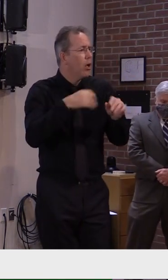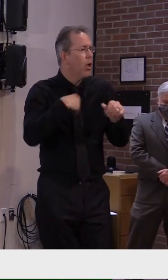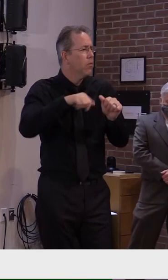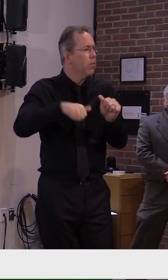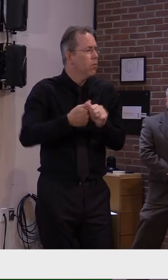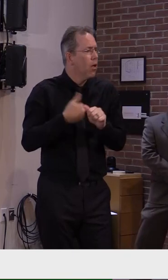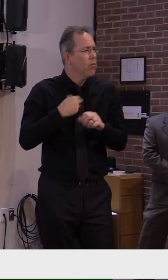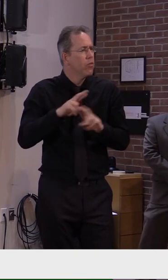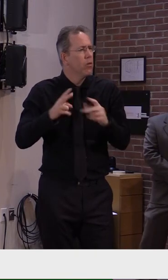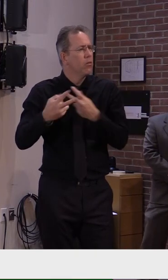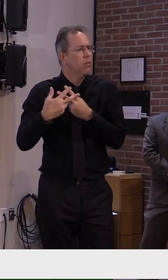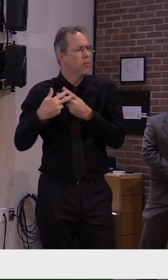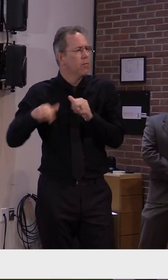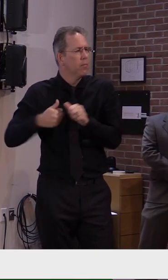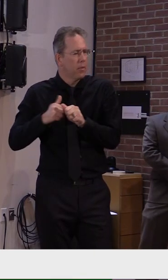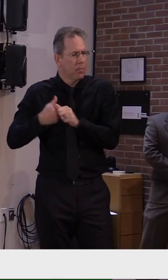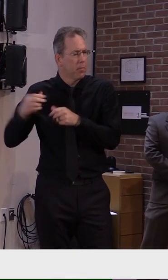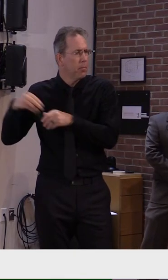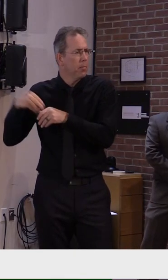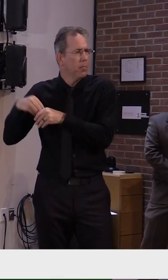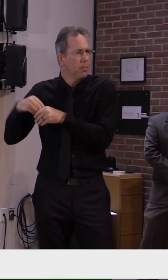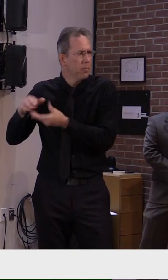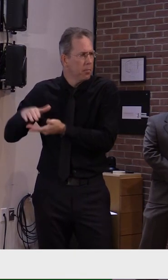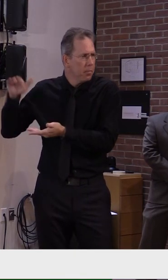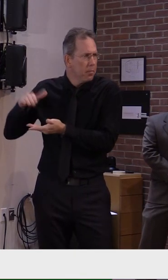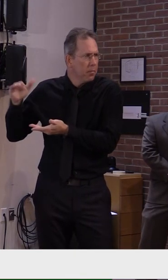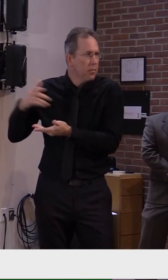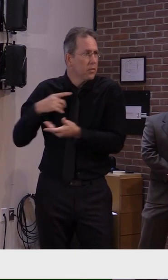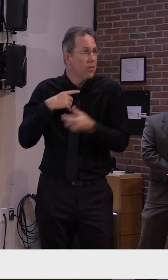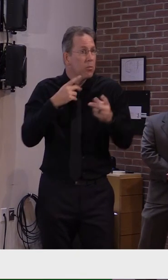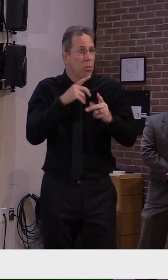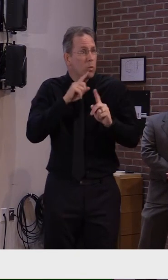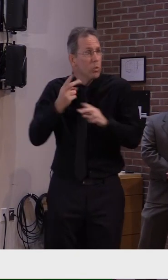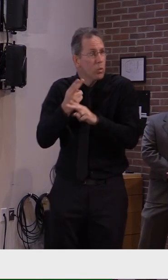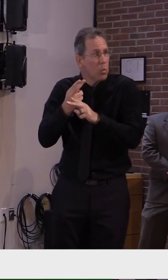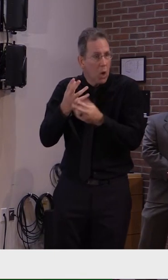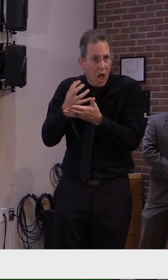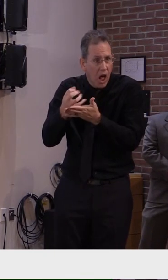continue to increase, and if the outbreak gets worse.